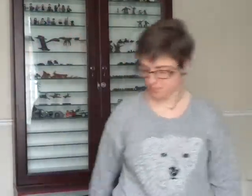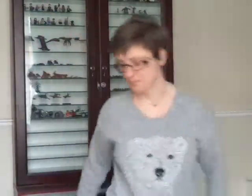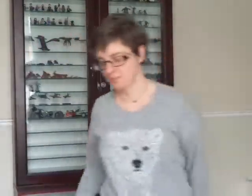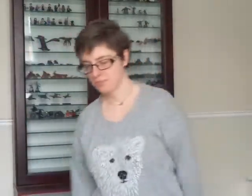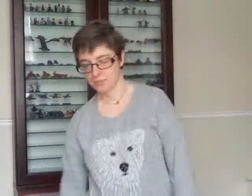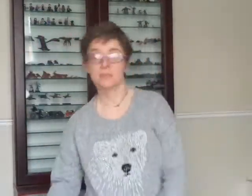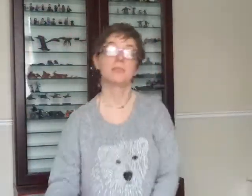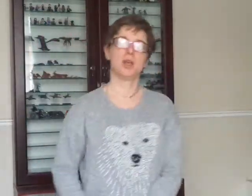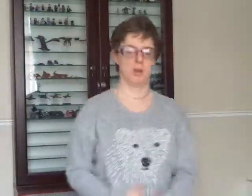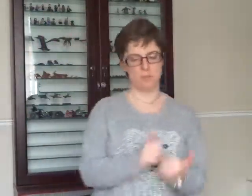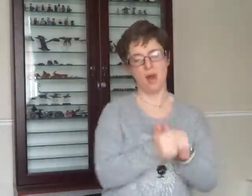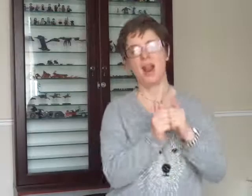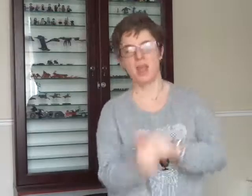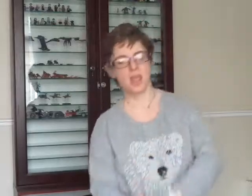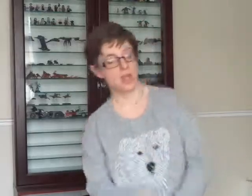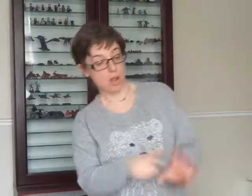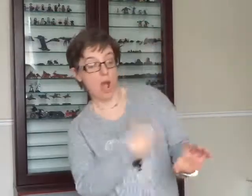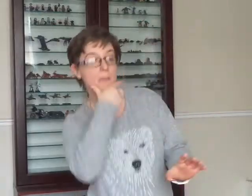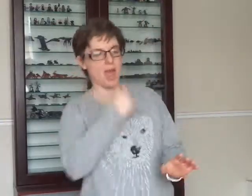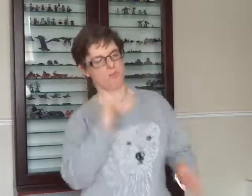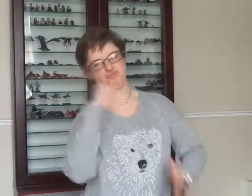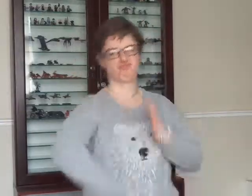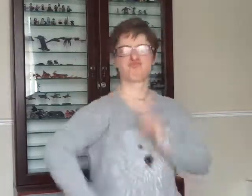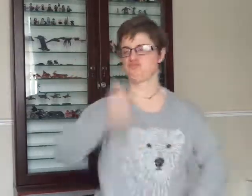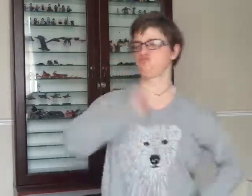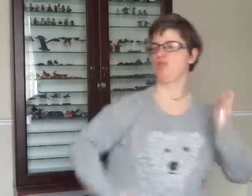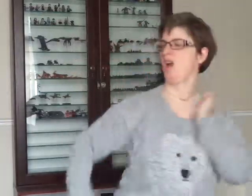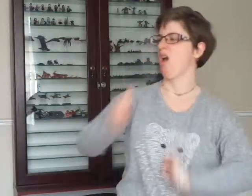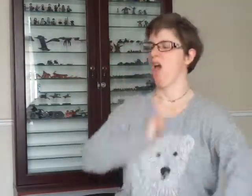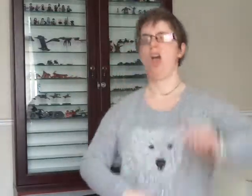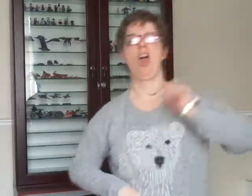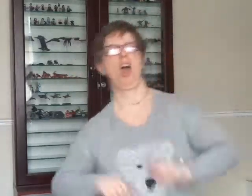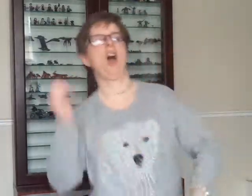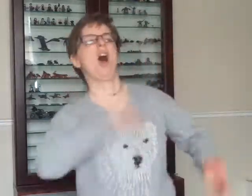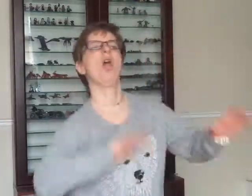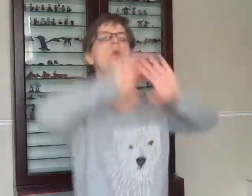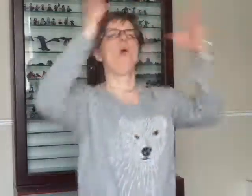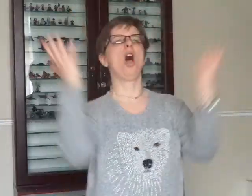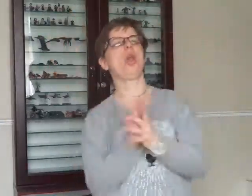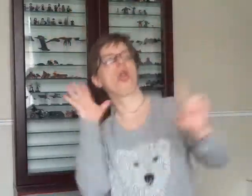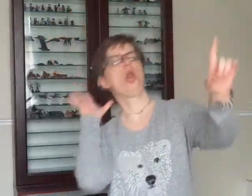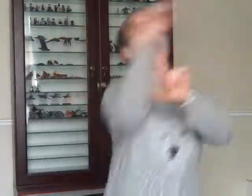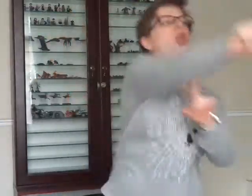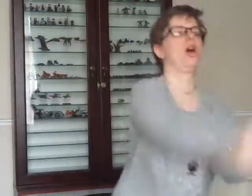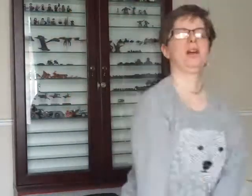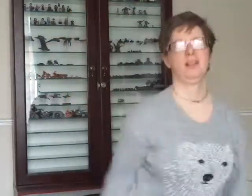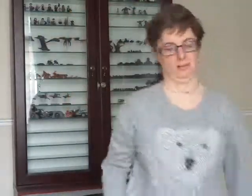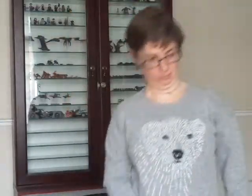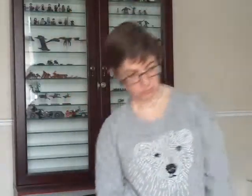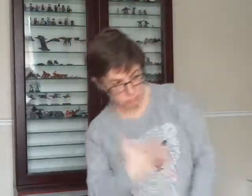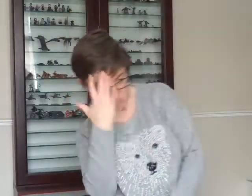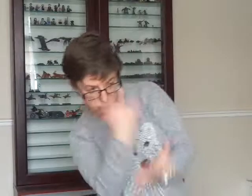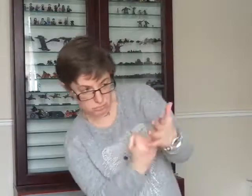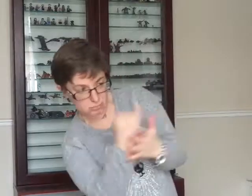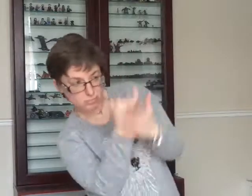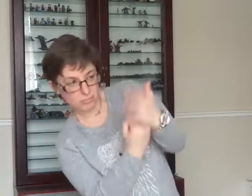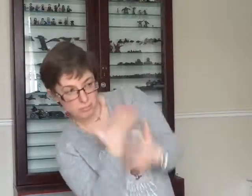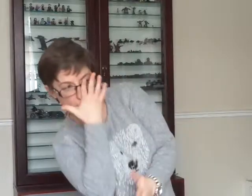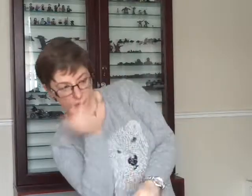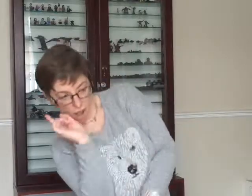Buddy, you're a young man, a hot man, shot in the street, you're gonna take all the world someday. You've got blood on your face, a big